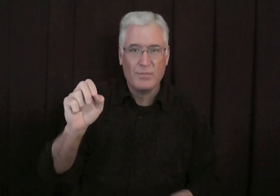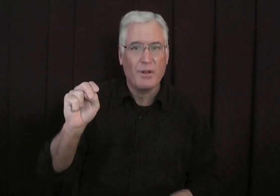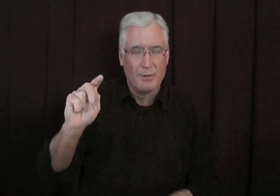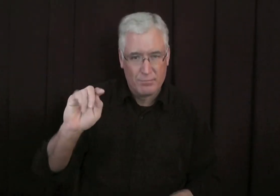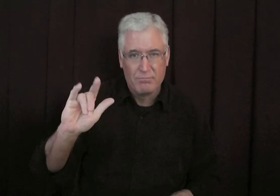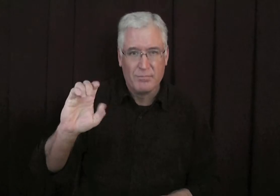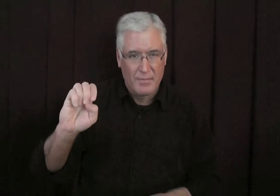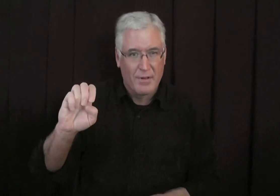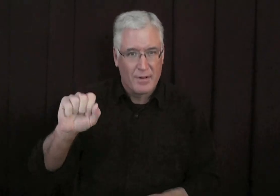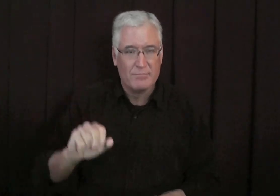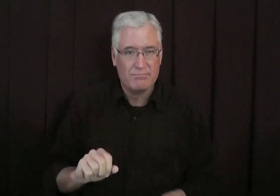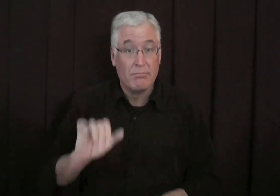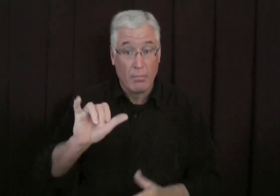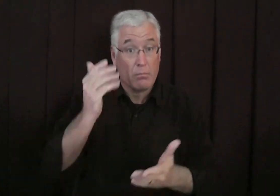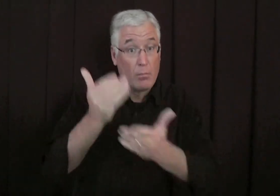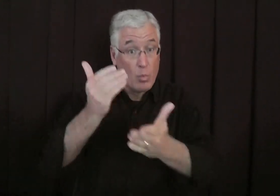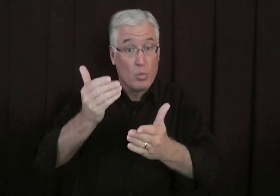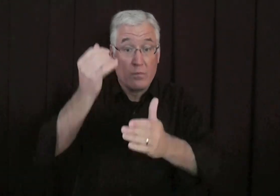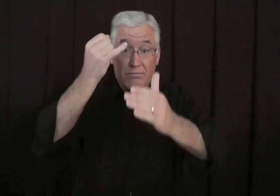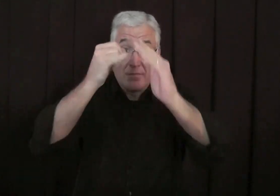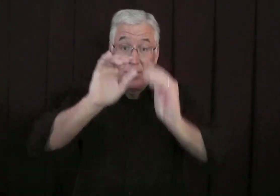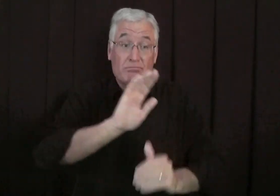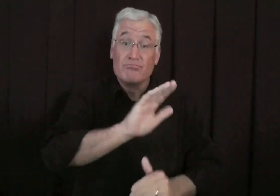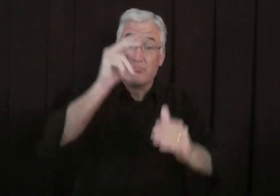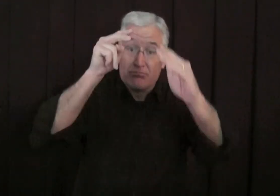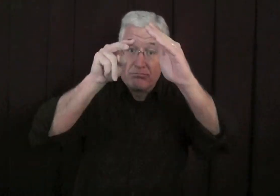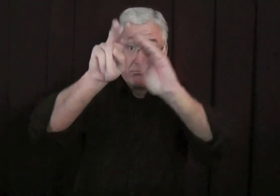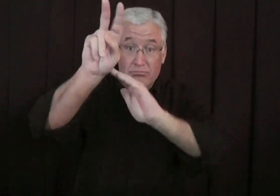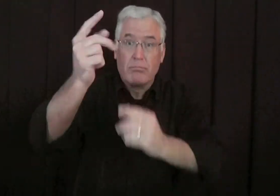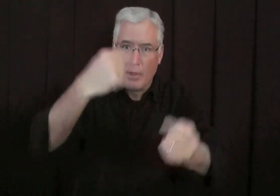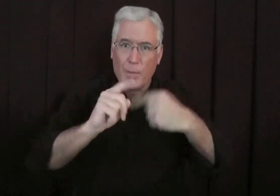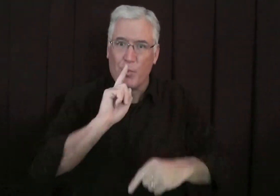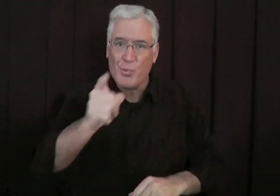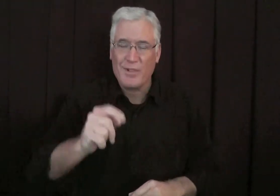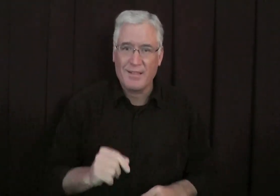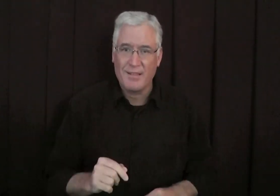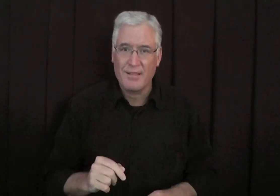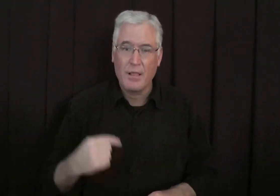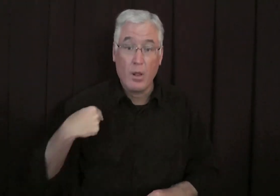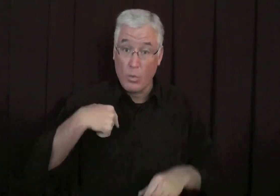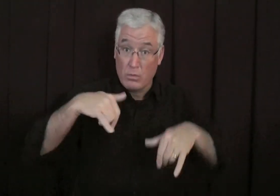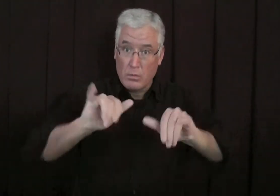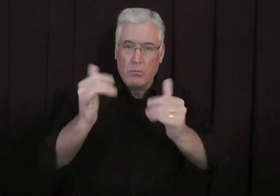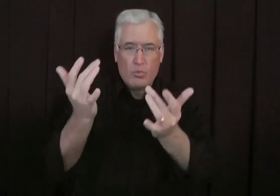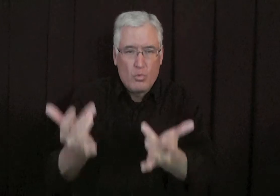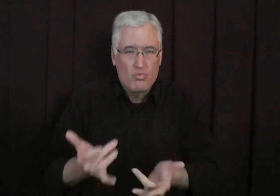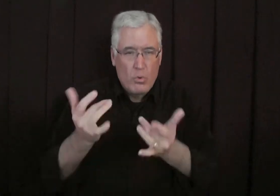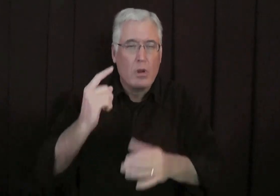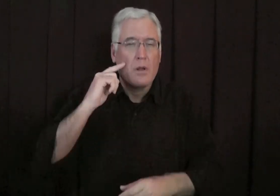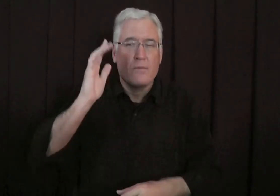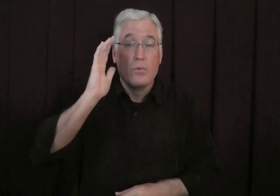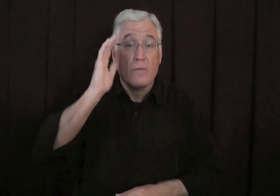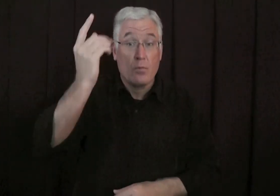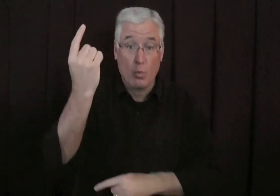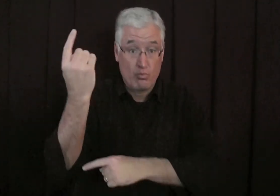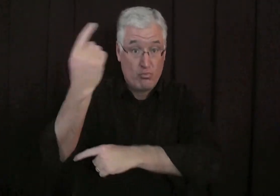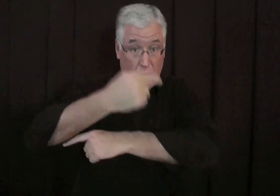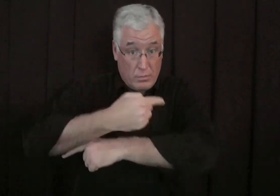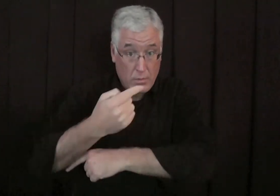and many of us Gentiles that Isaiah predicted would become believers has happened, and we're